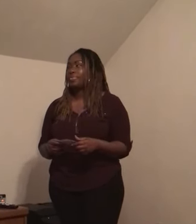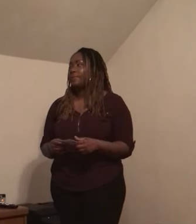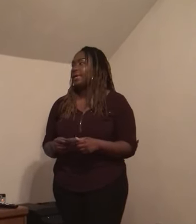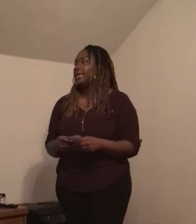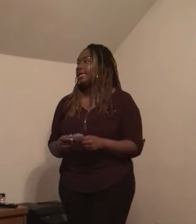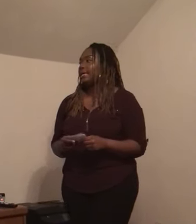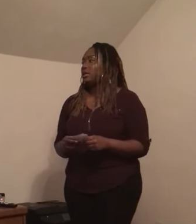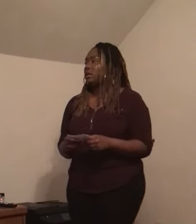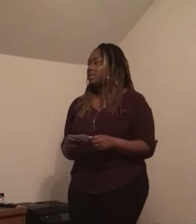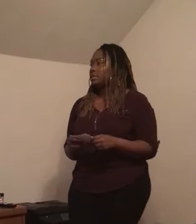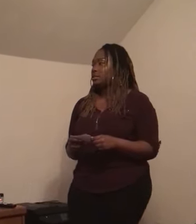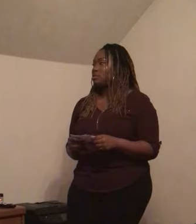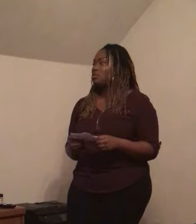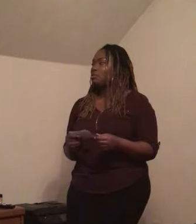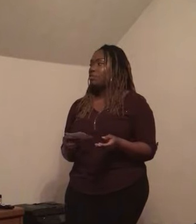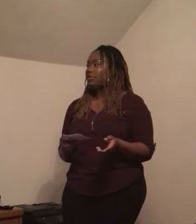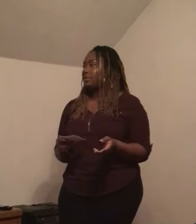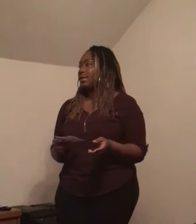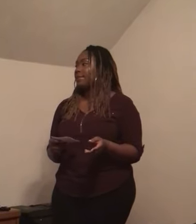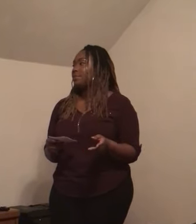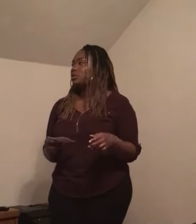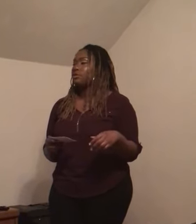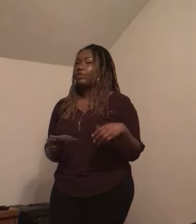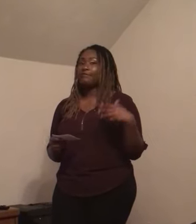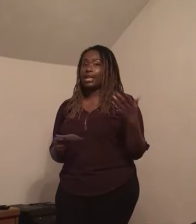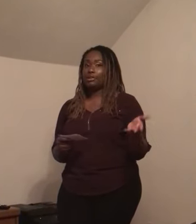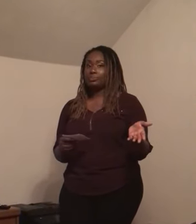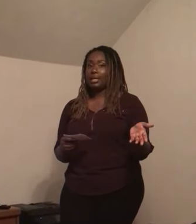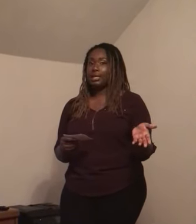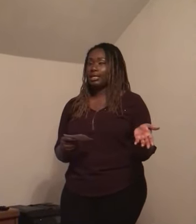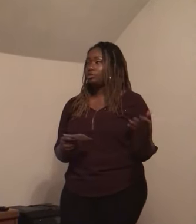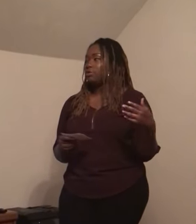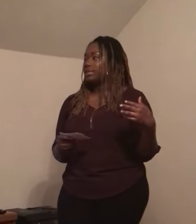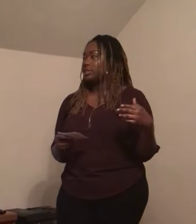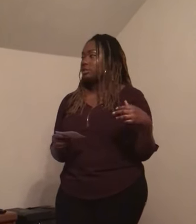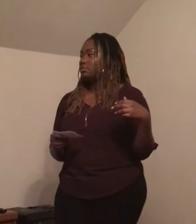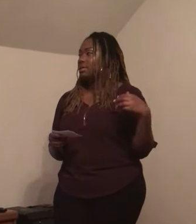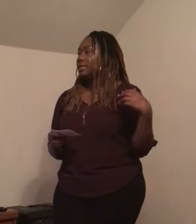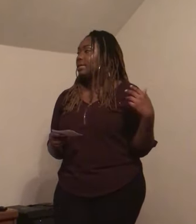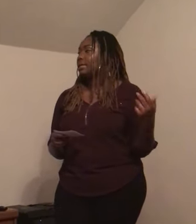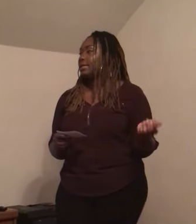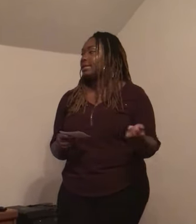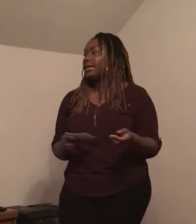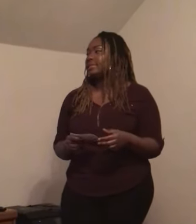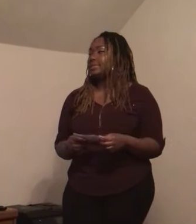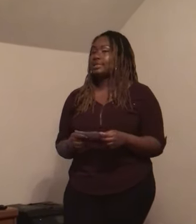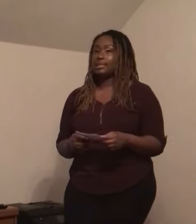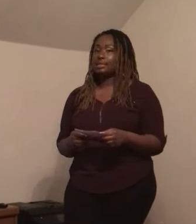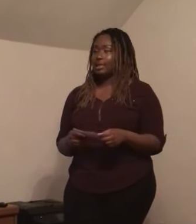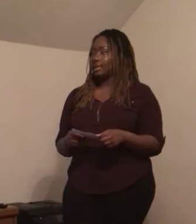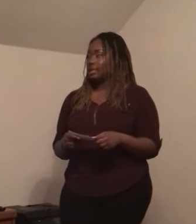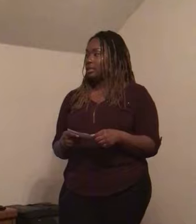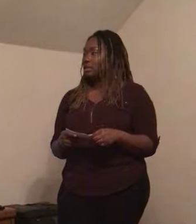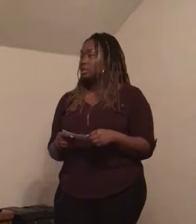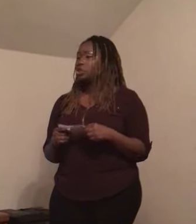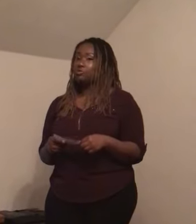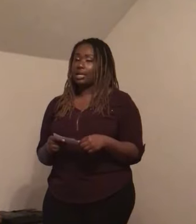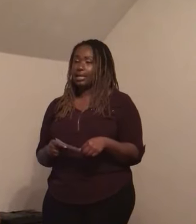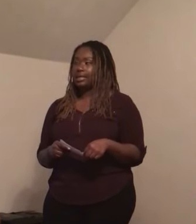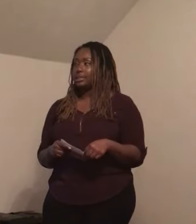And also with that, with fingerspelling according to NIDCD 2019,